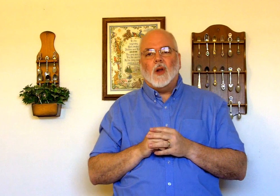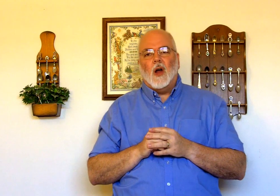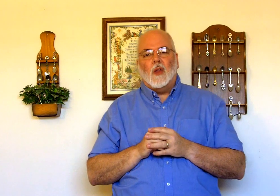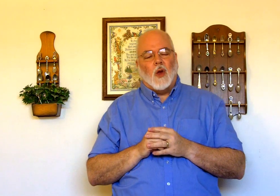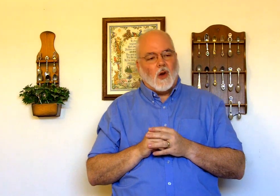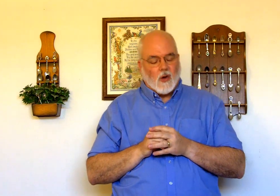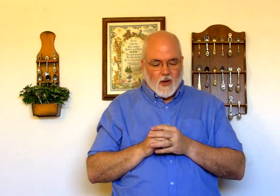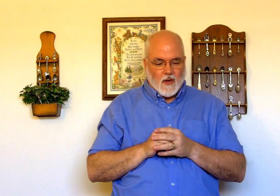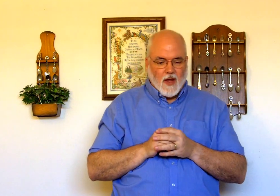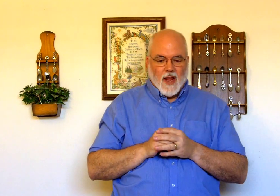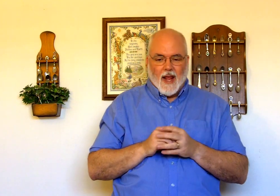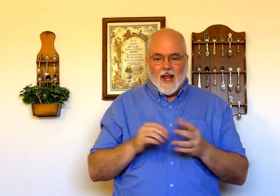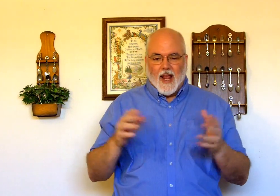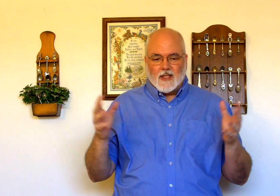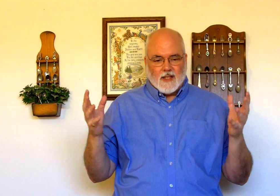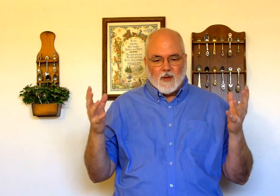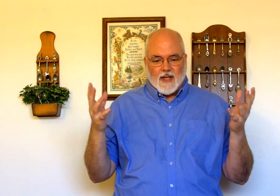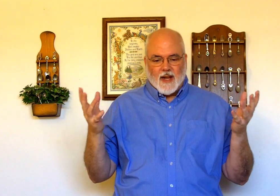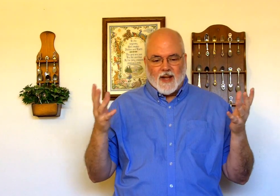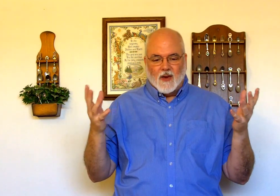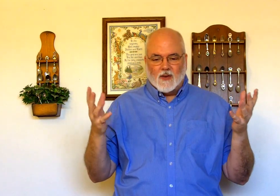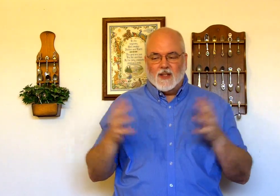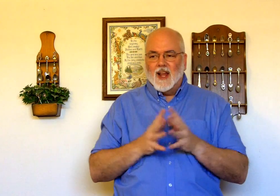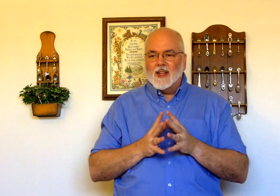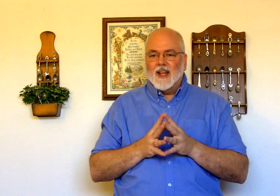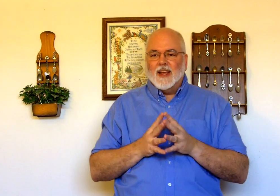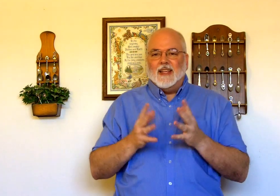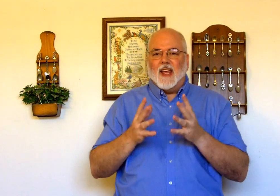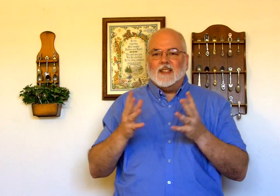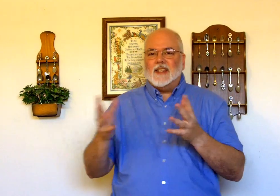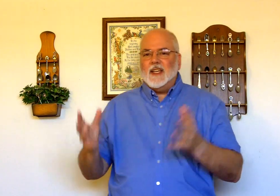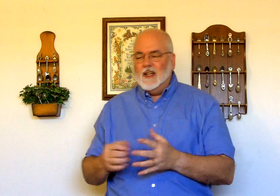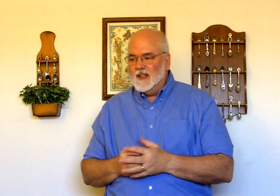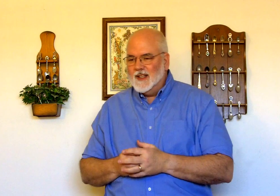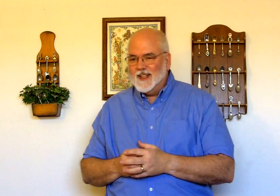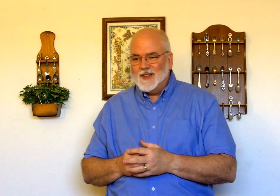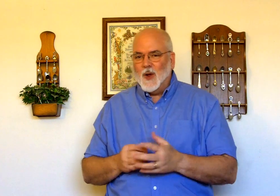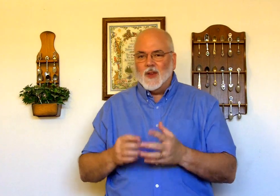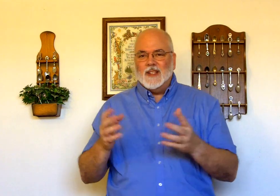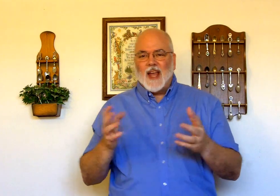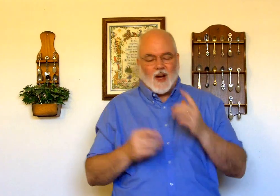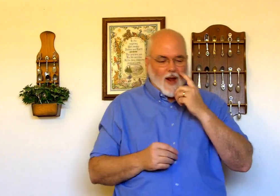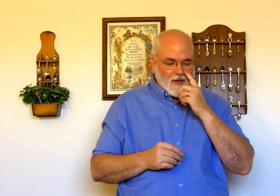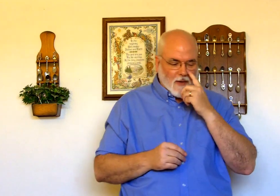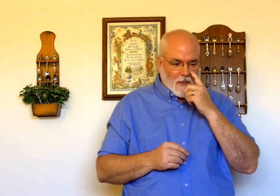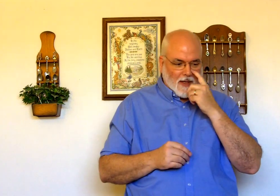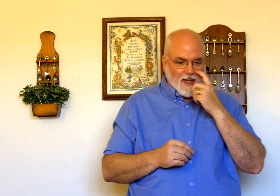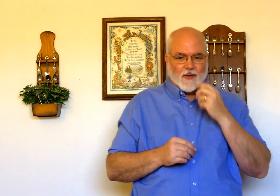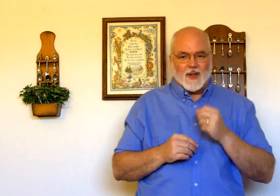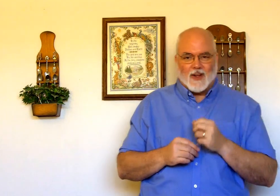on the earth has what is it you know you can't see no these cataracts are completely different they're